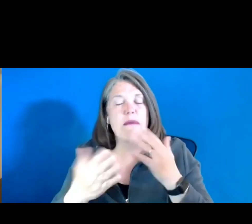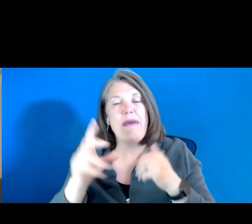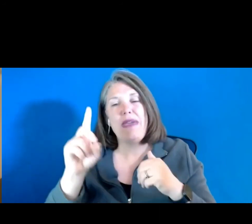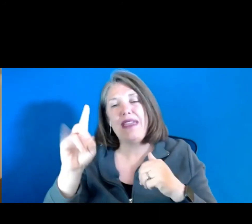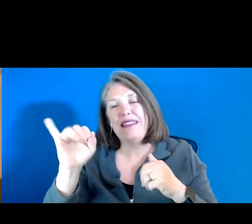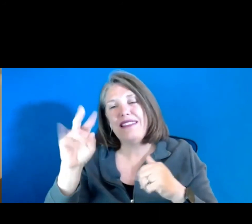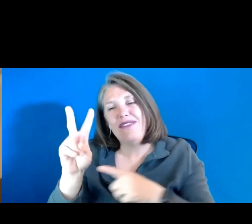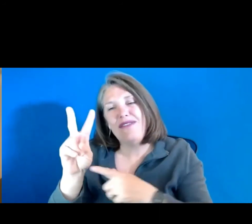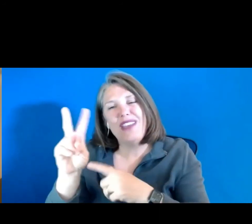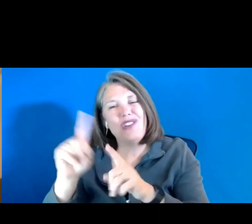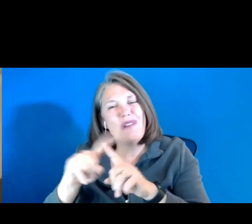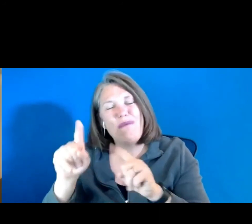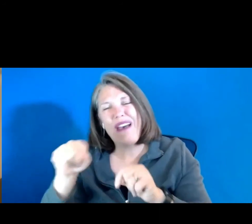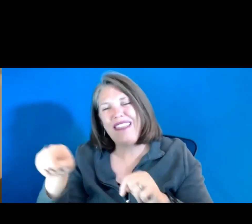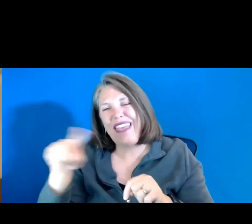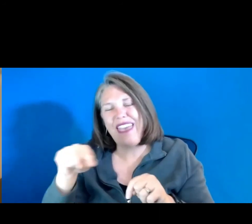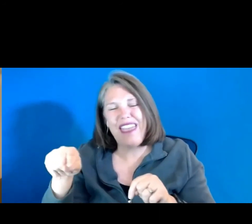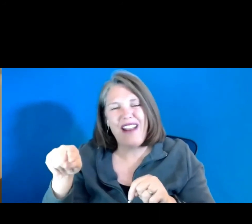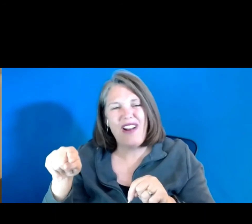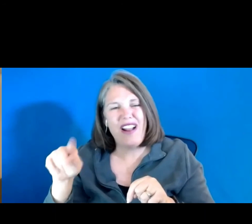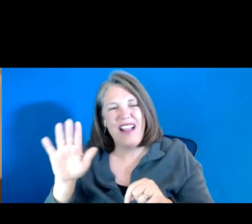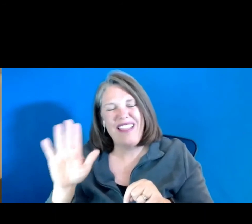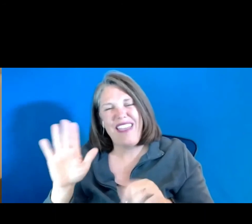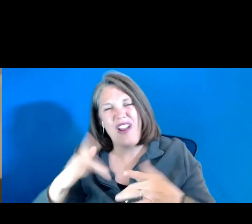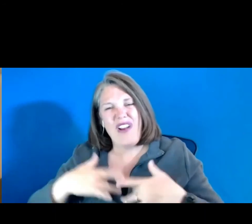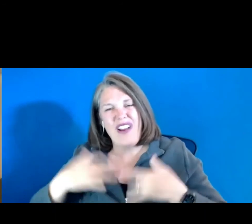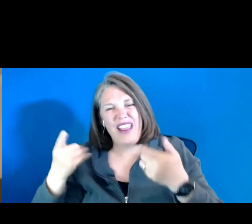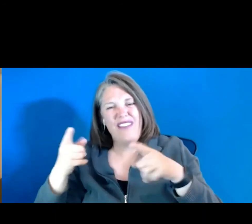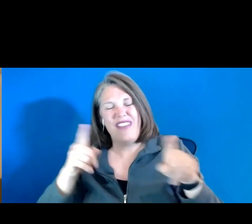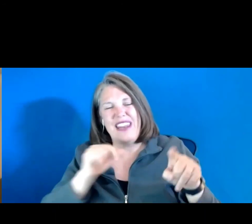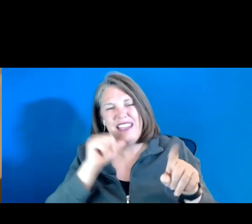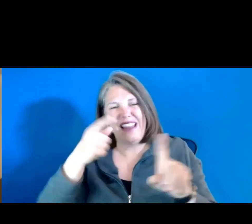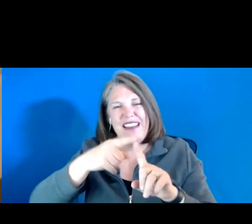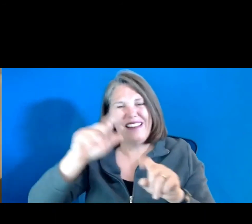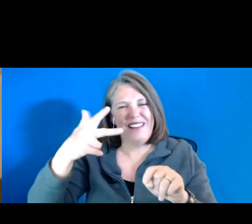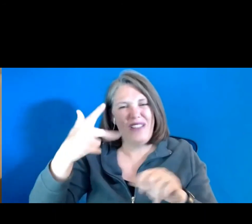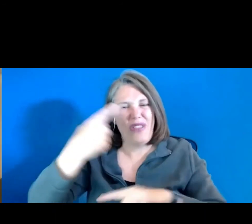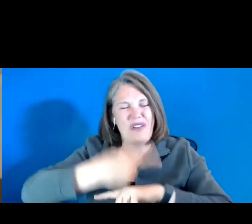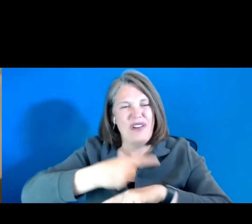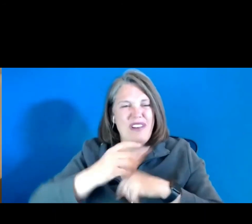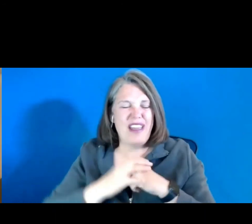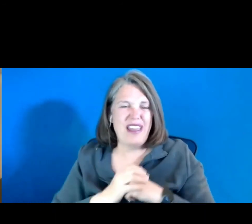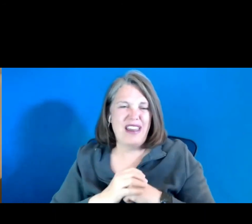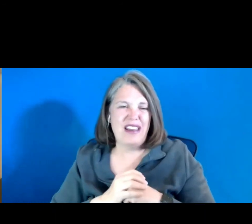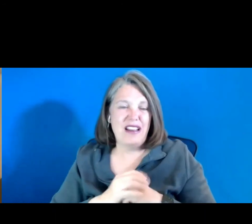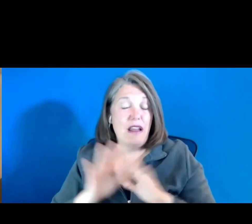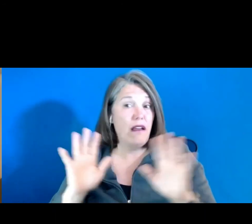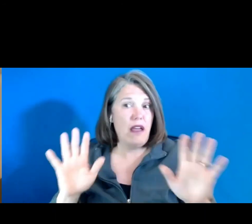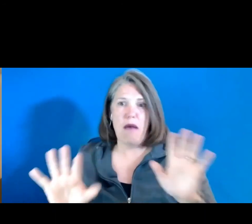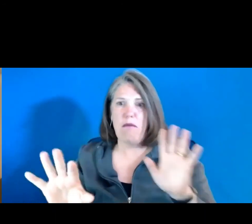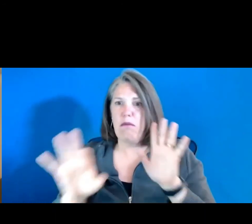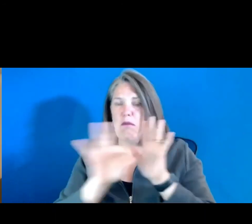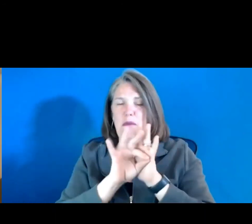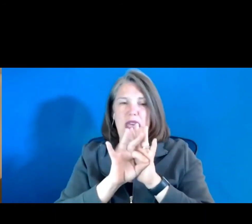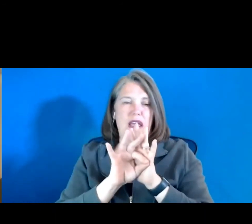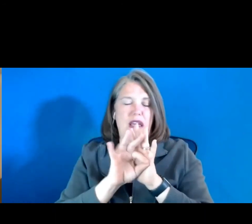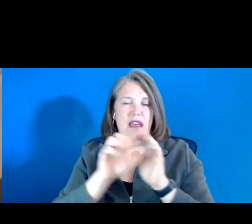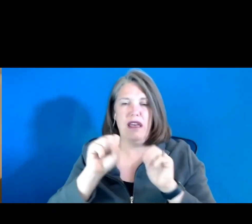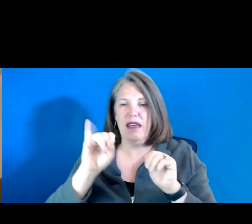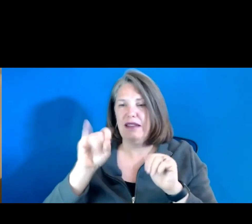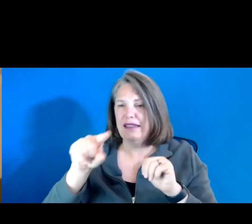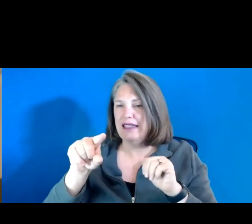that's, but their, their event is not until the third day, pick a SIG